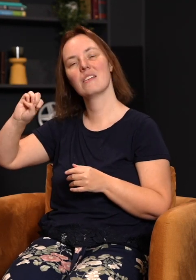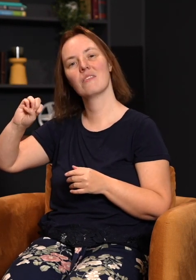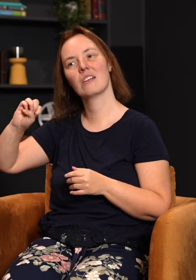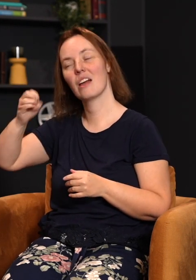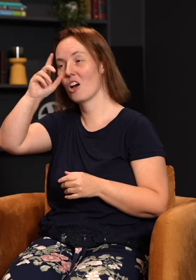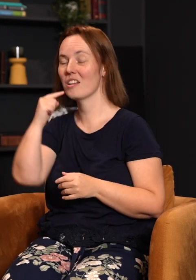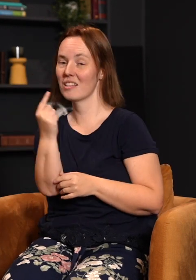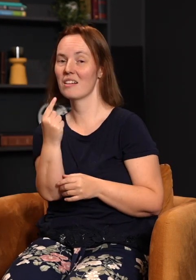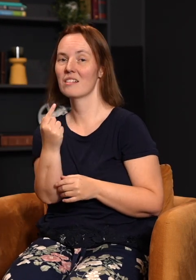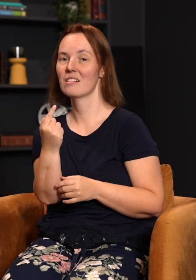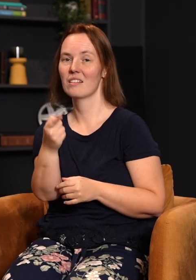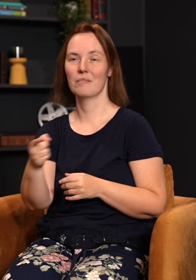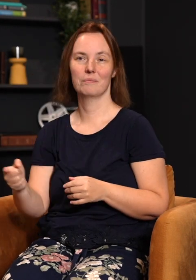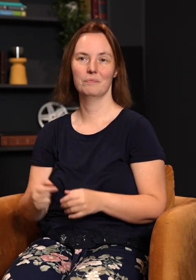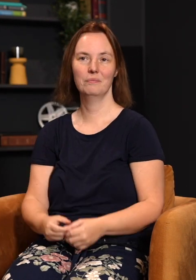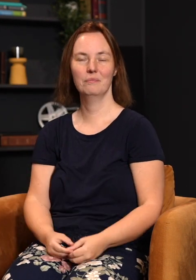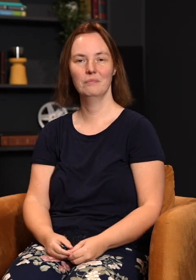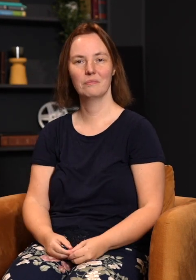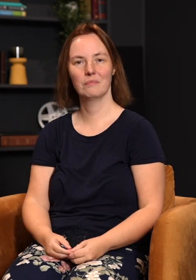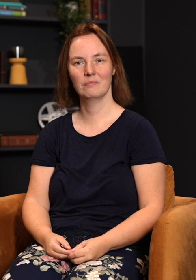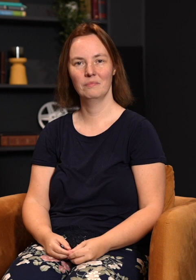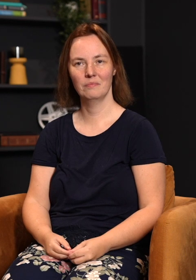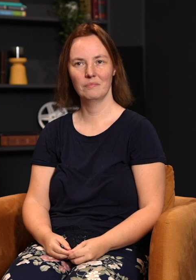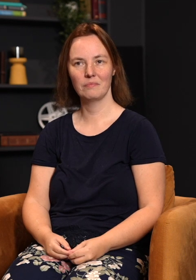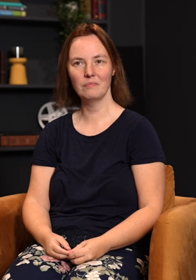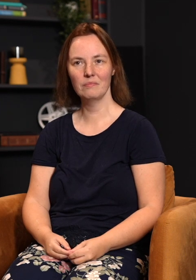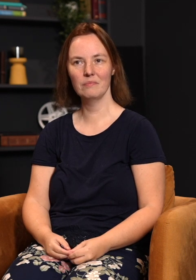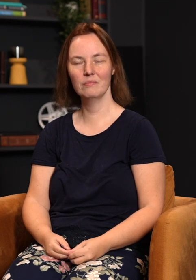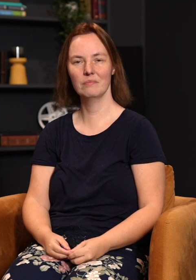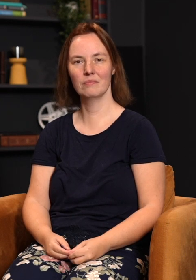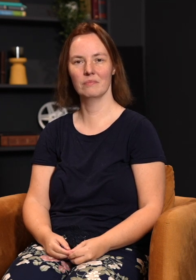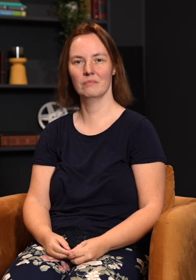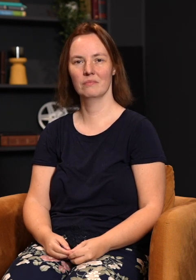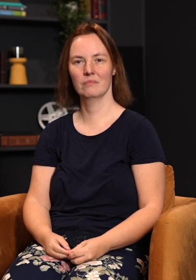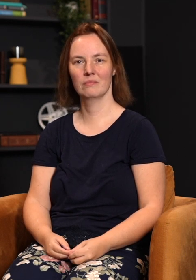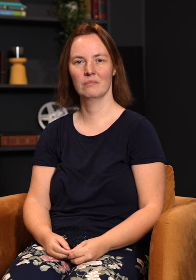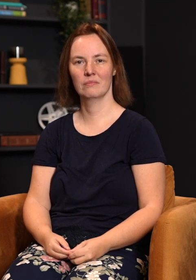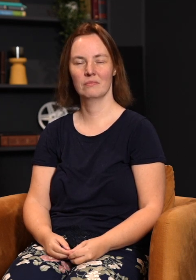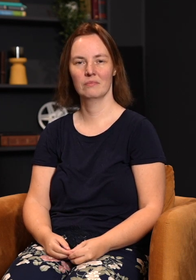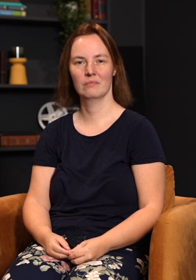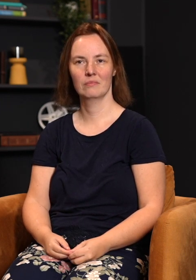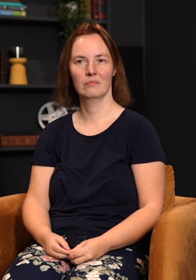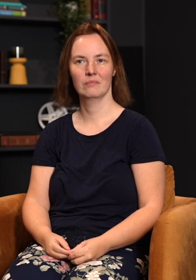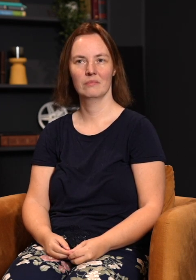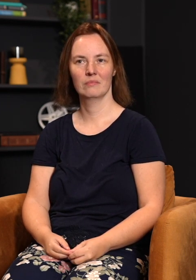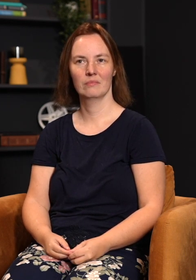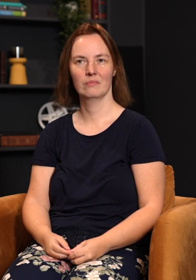them in chapter two. He said, you may freely eat the fruit of every tree in the garden, except the tree of the knowledge